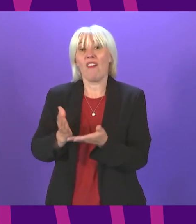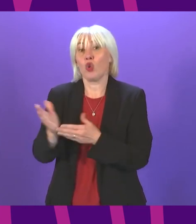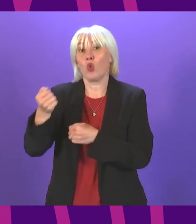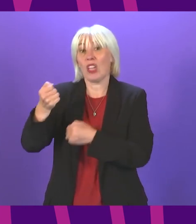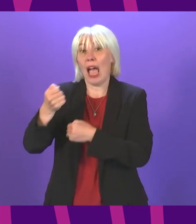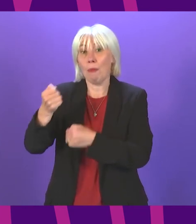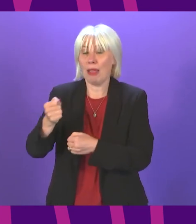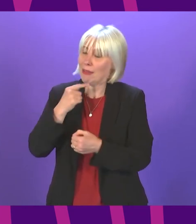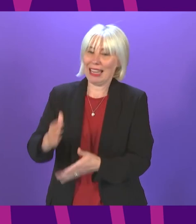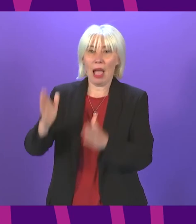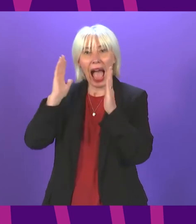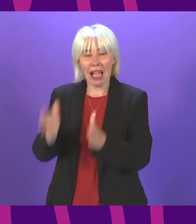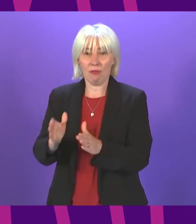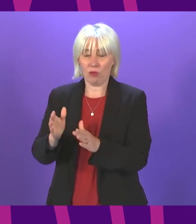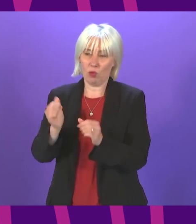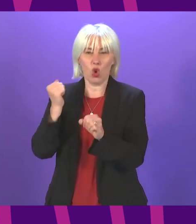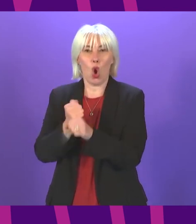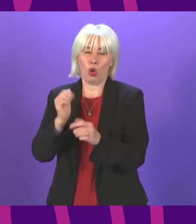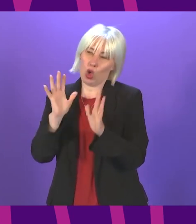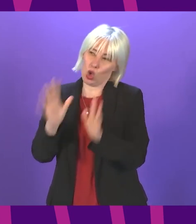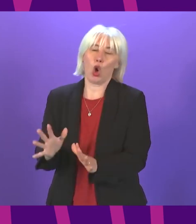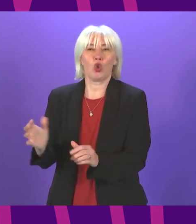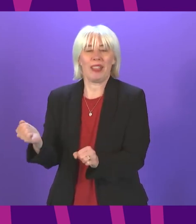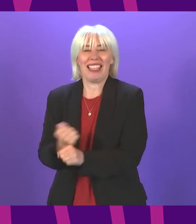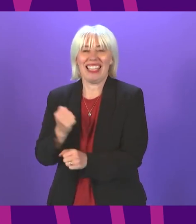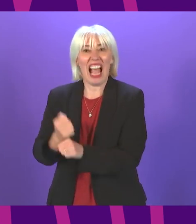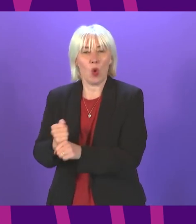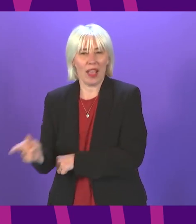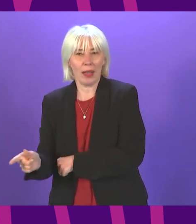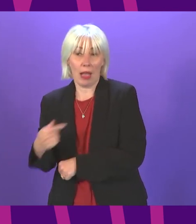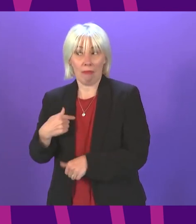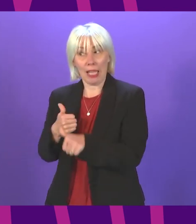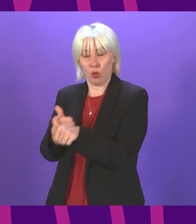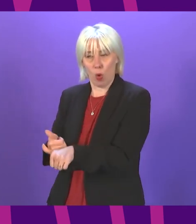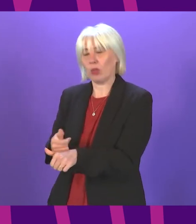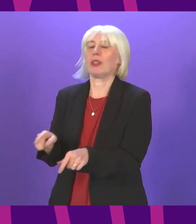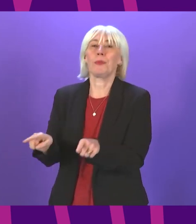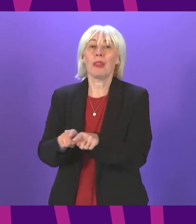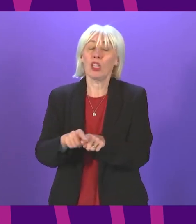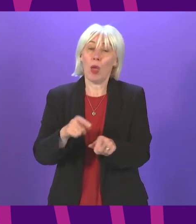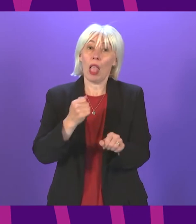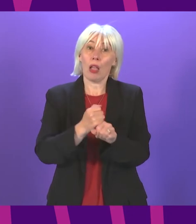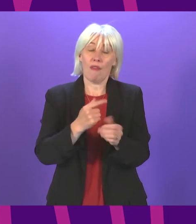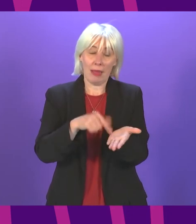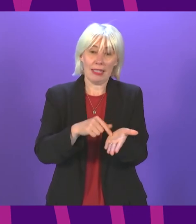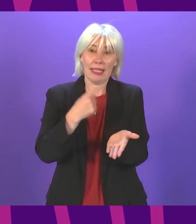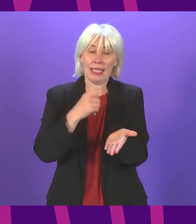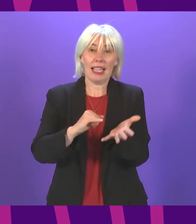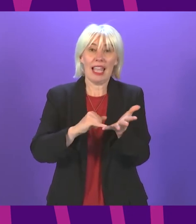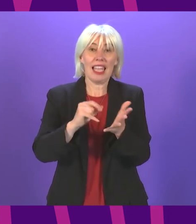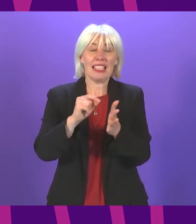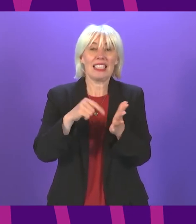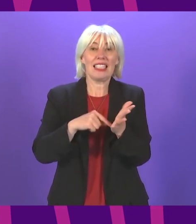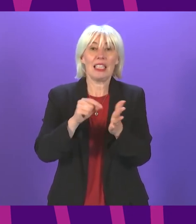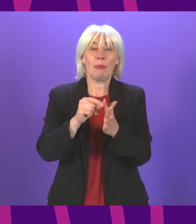It's Got to be Galloway which I support the programme for government also makes a commitment to implementing the STPR2